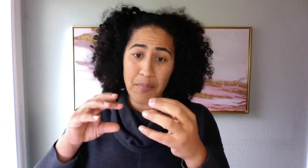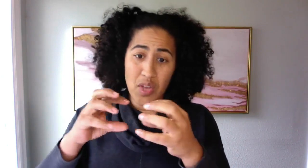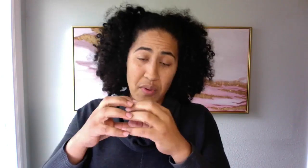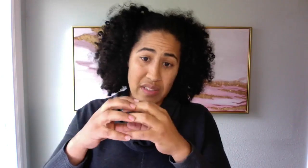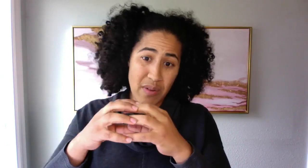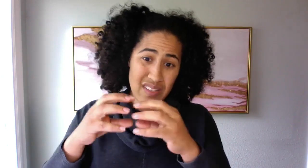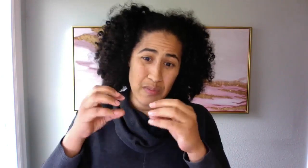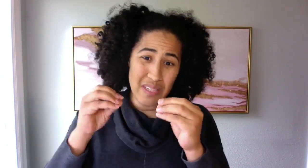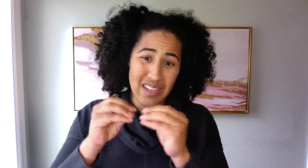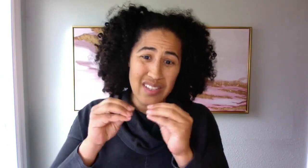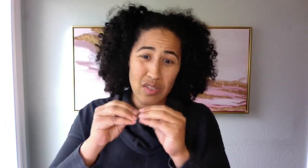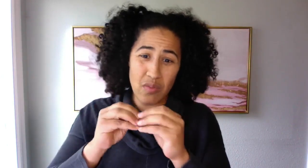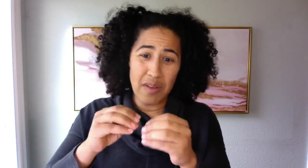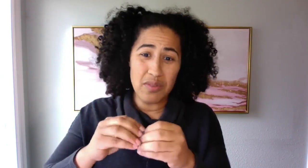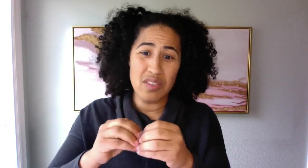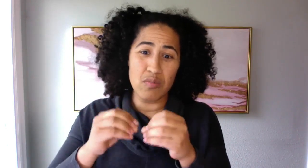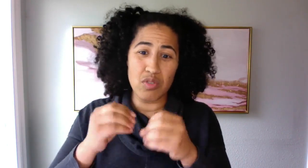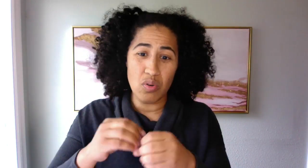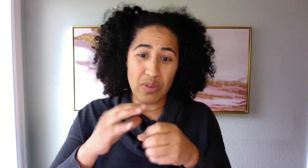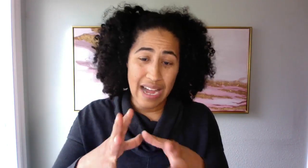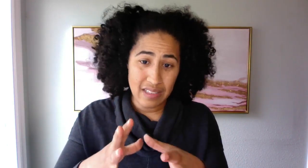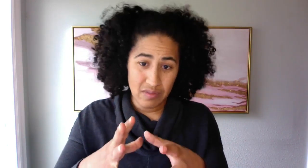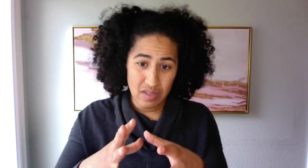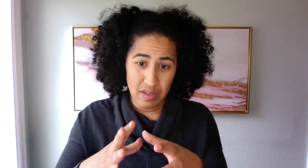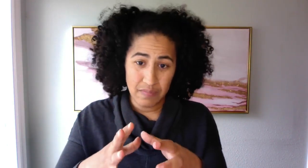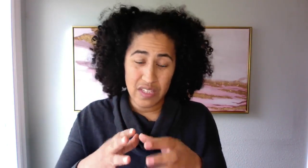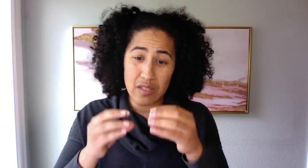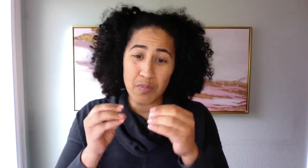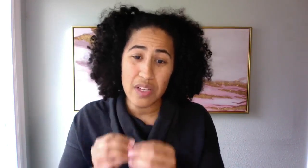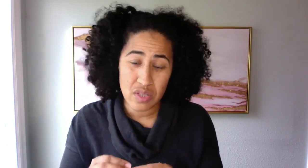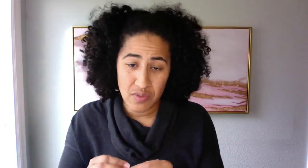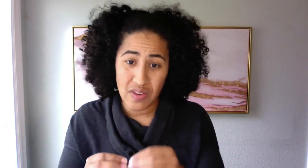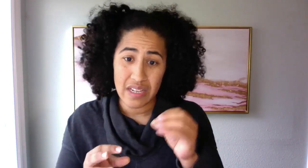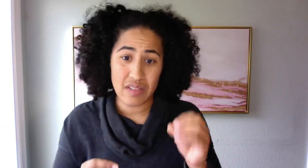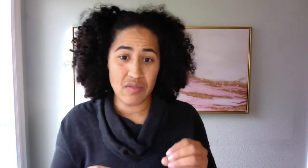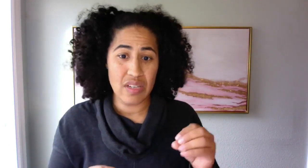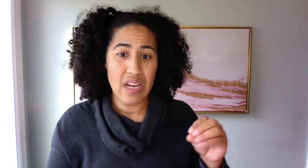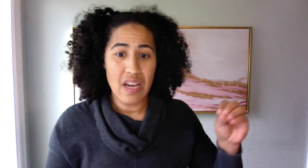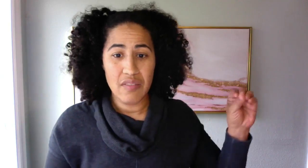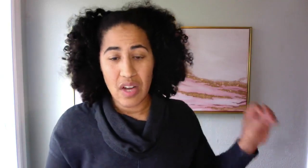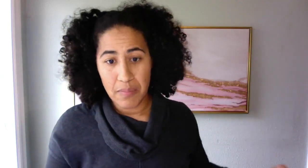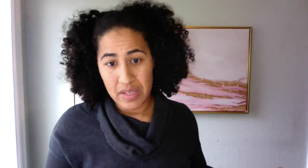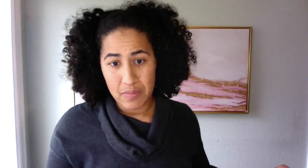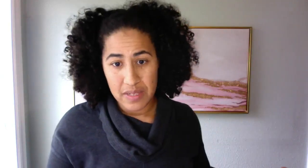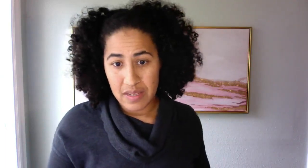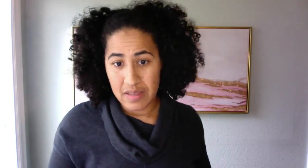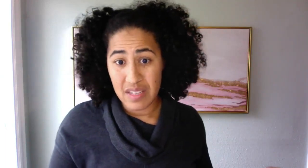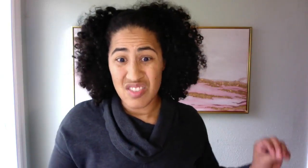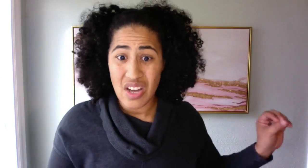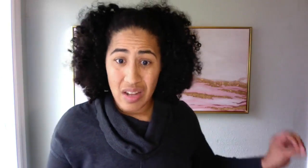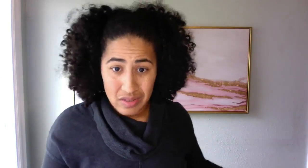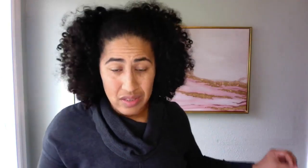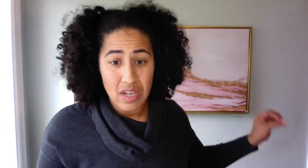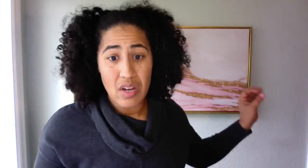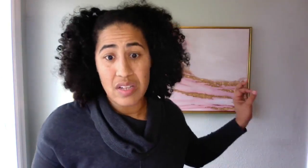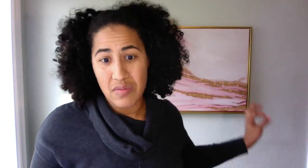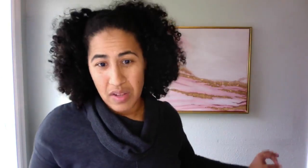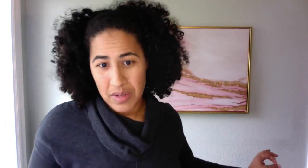your brain's process, because that survival system is so reactive to them, especially if you've got a history of complex PTSD, childhood and developmental